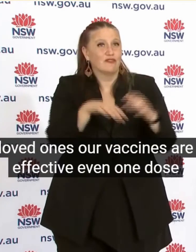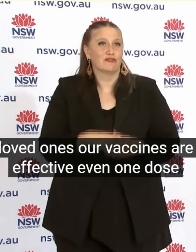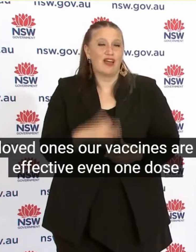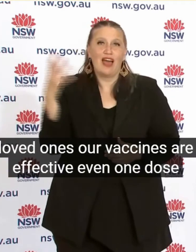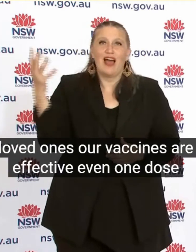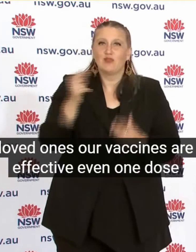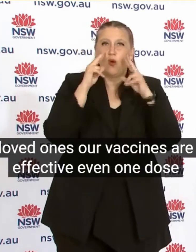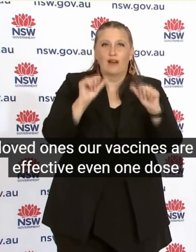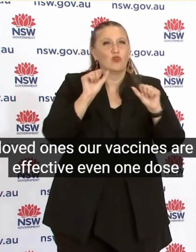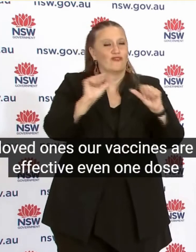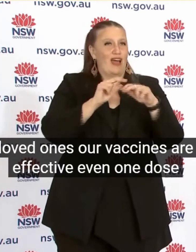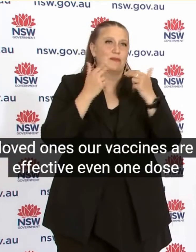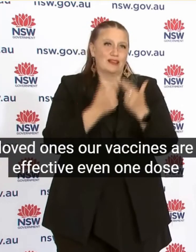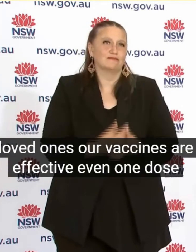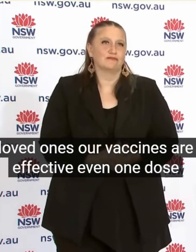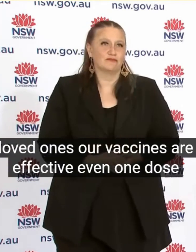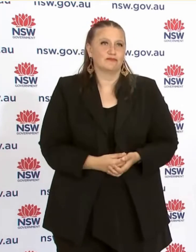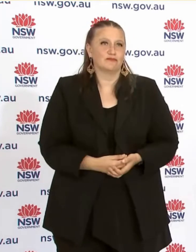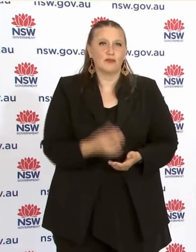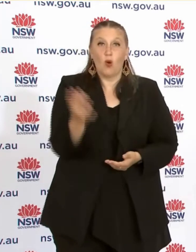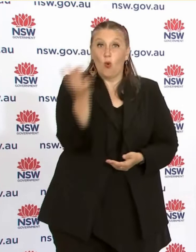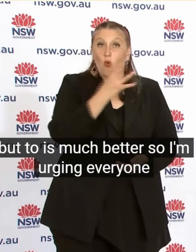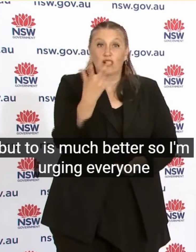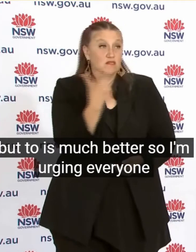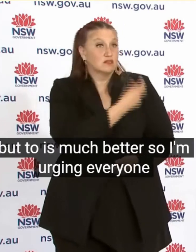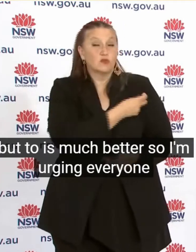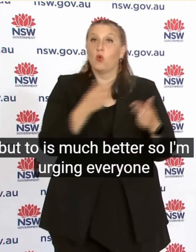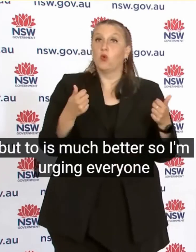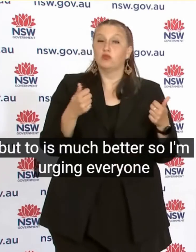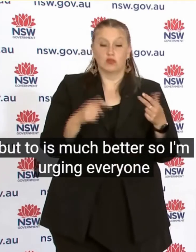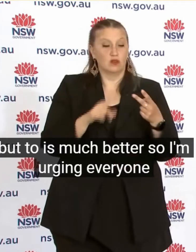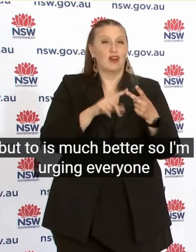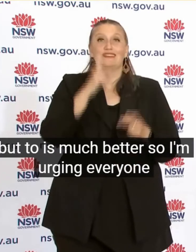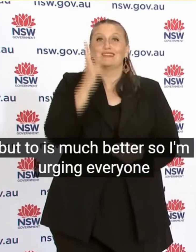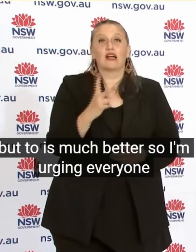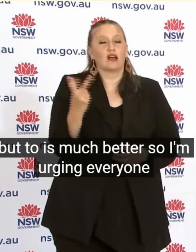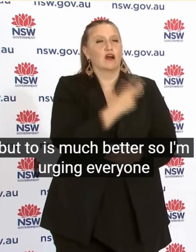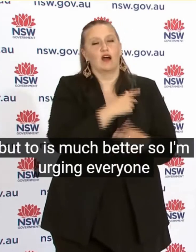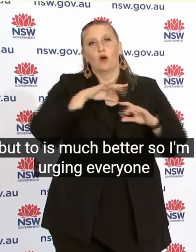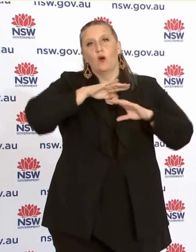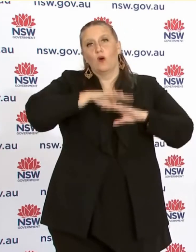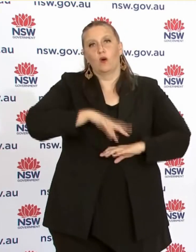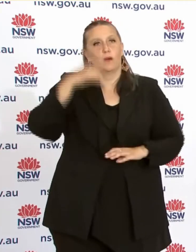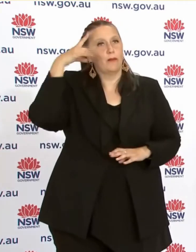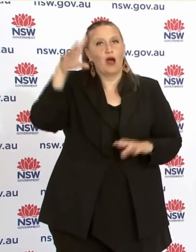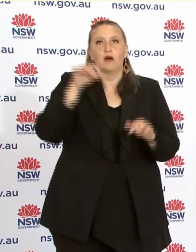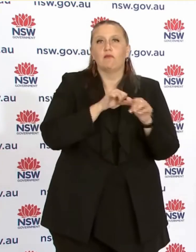Are effective Even one dose But two Is much better So I'm urging Everyone